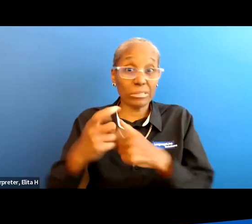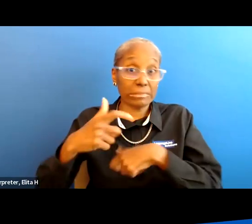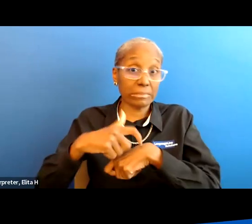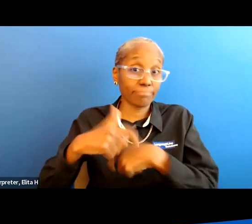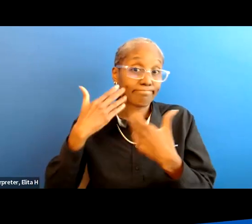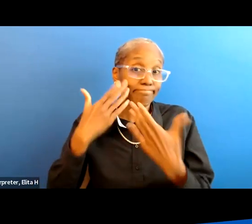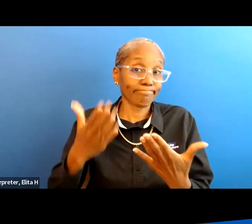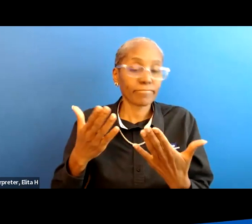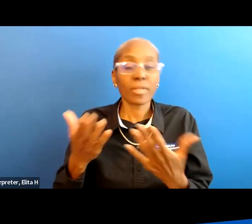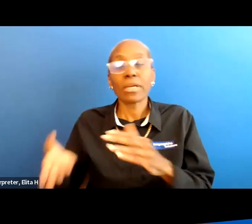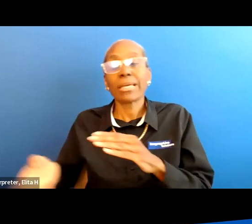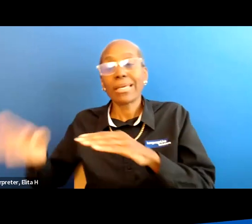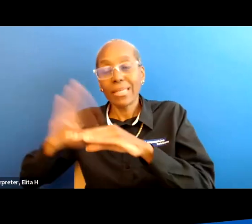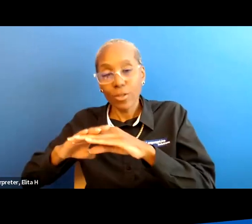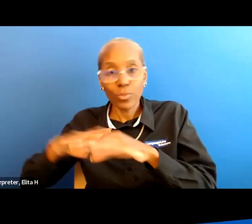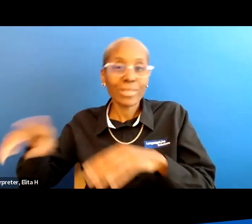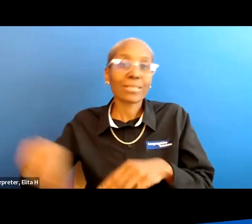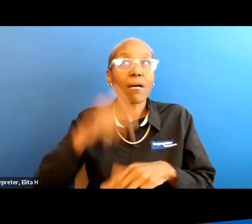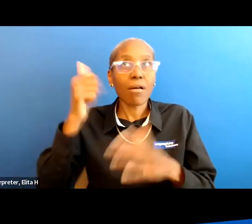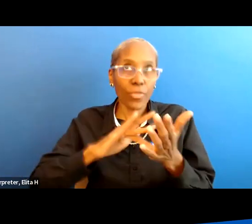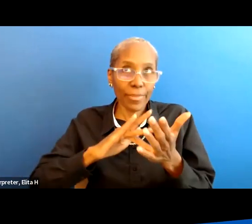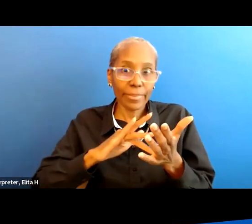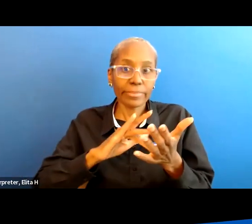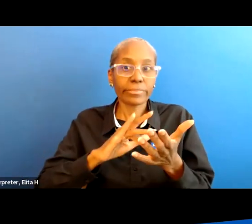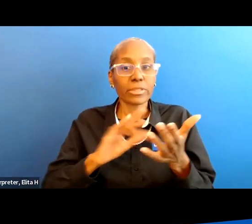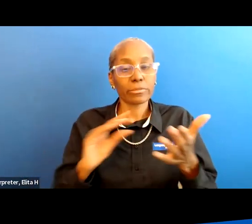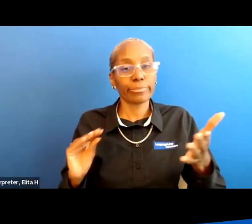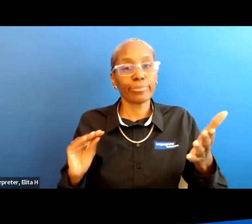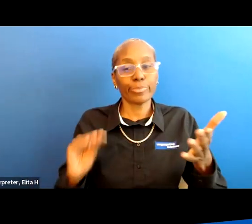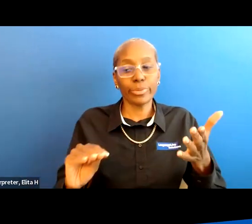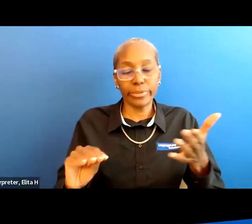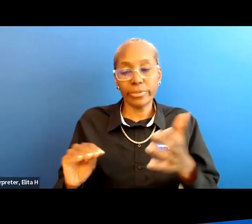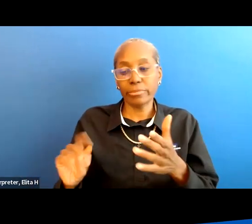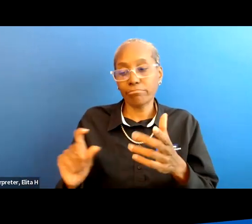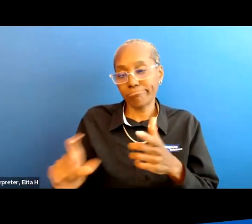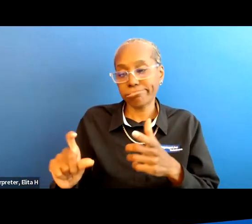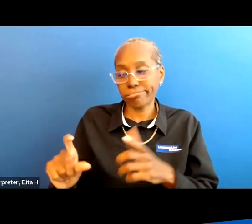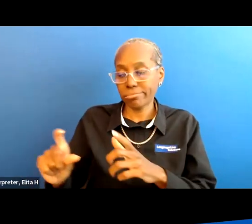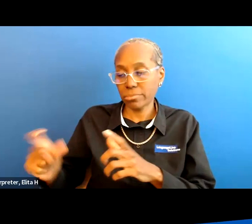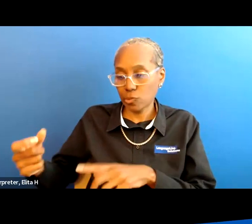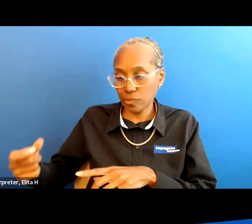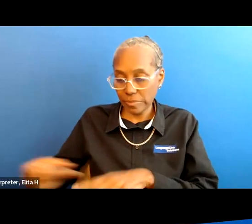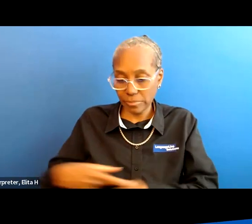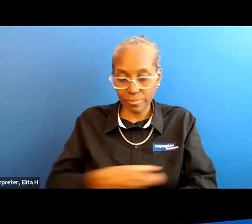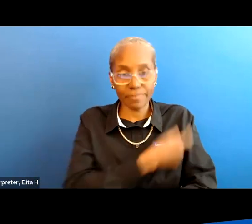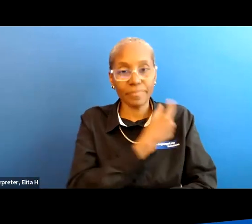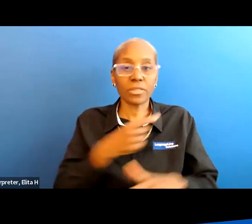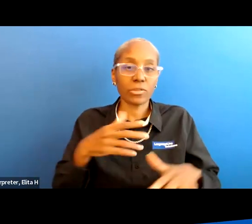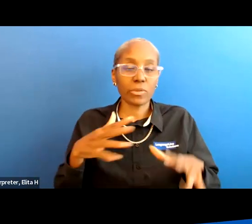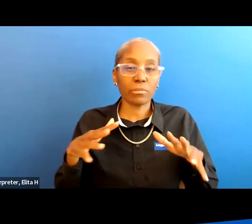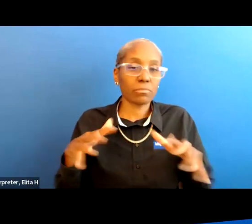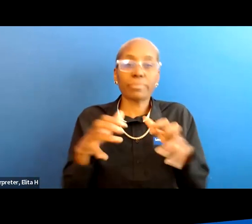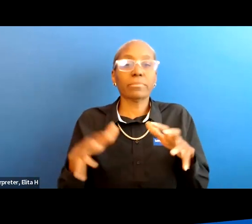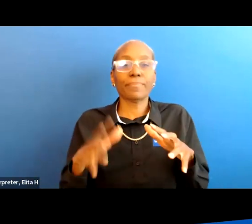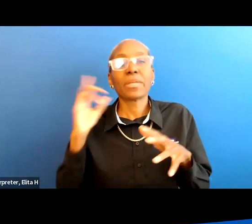increased or to have some other medication that's uh put in there to help with that um spasticity